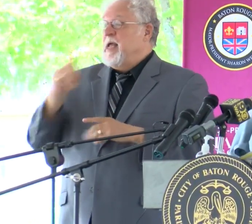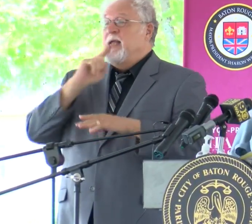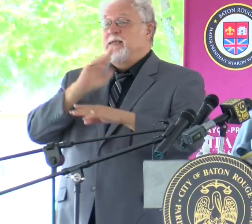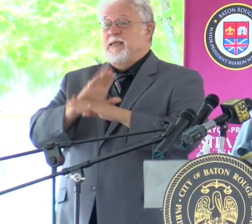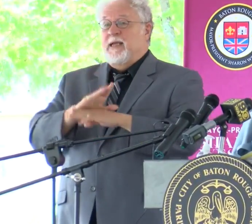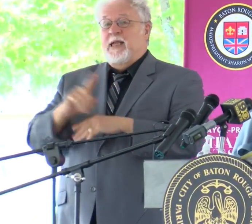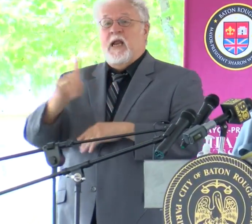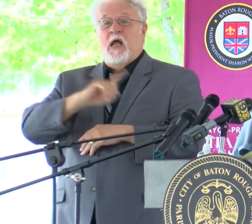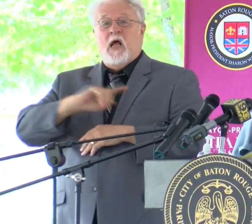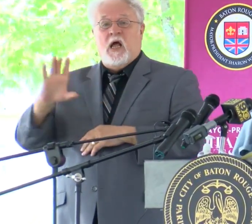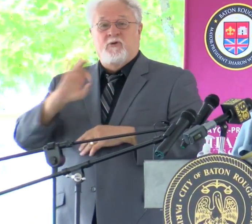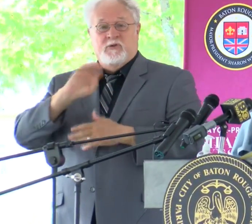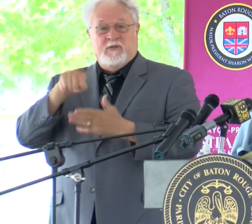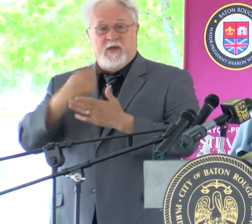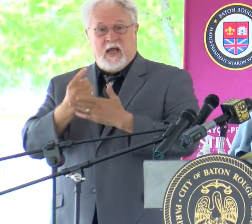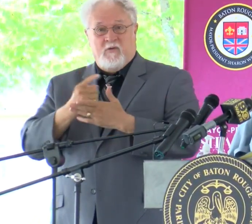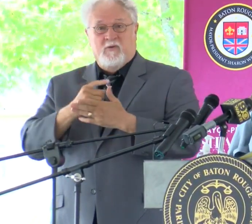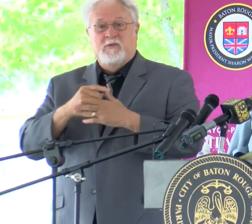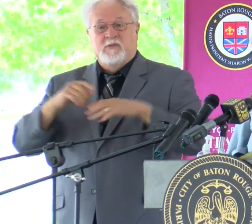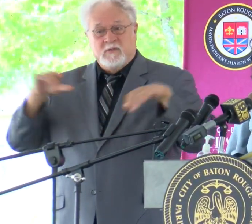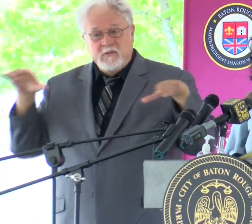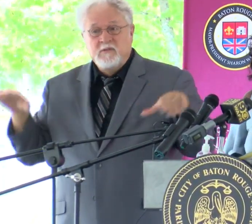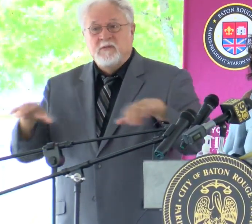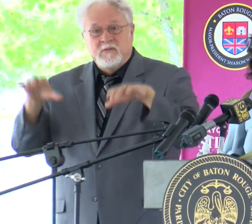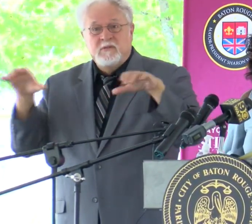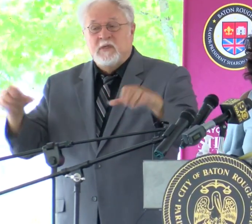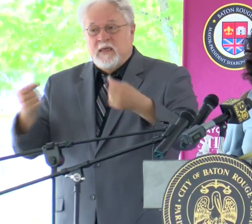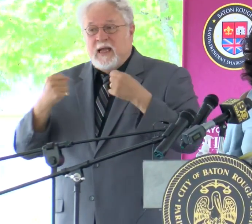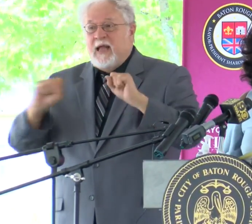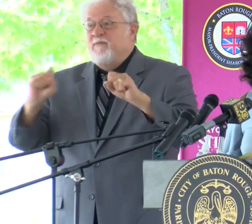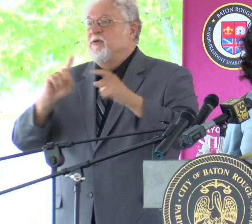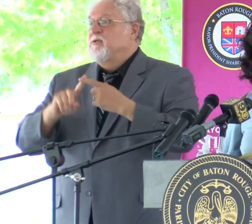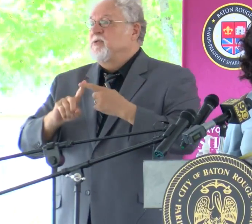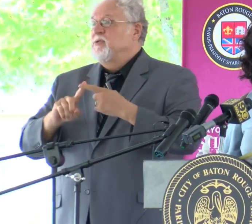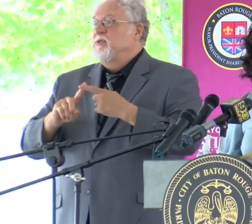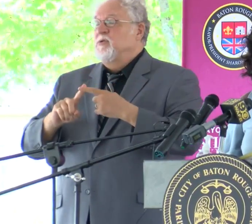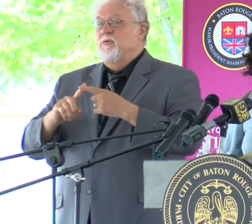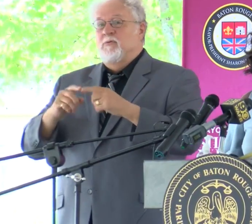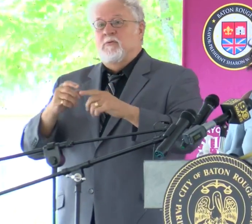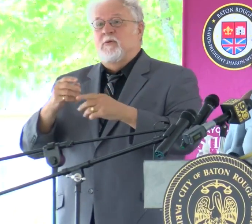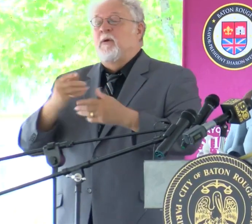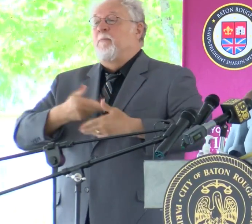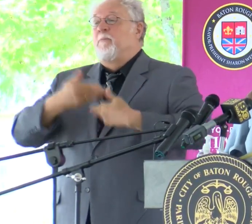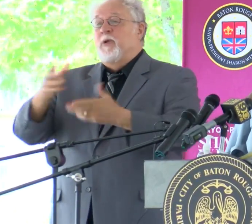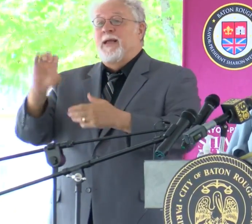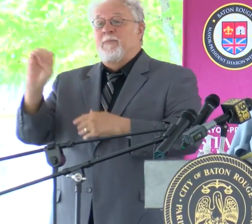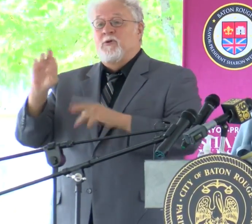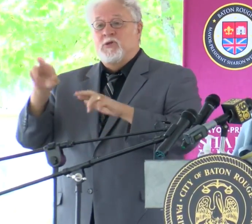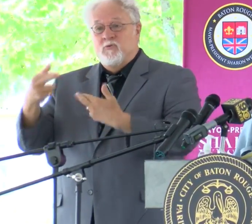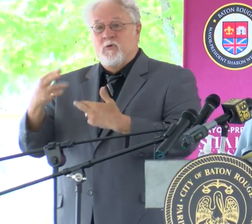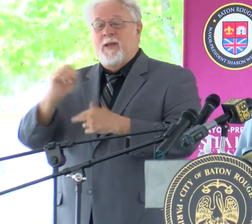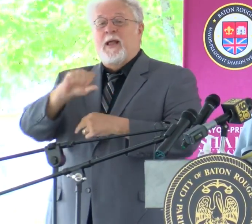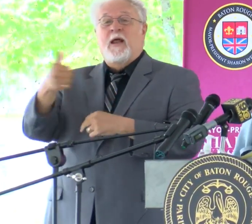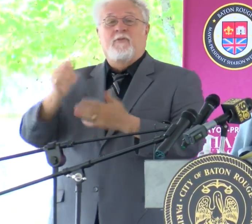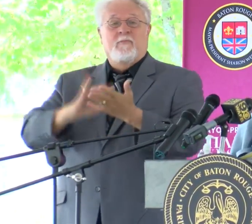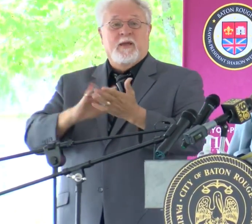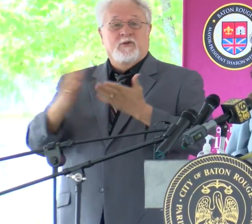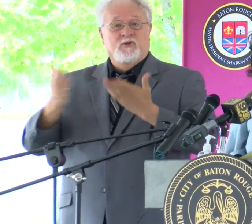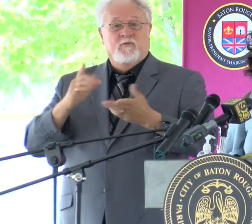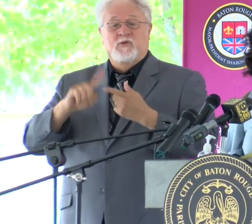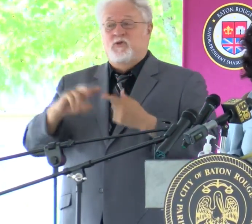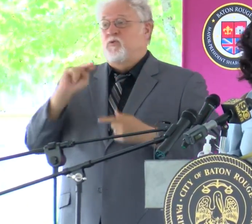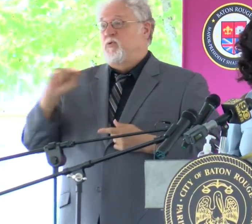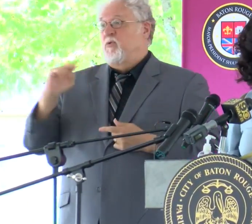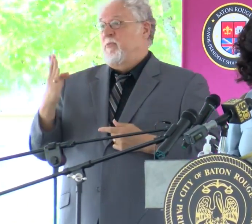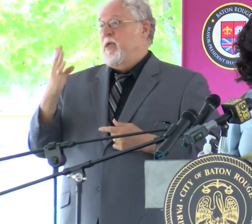hundreds of hours of effort to bring an emergency room and other medical services to